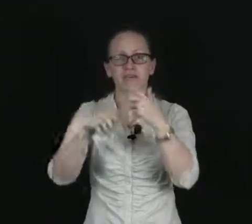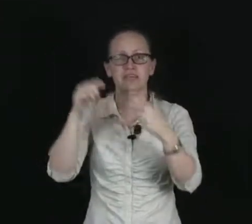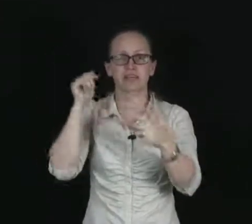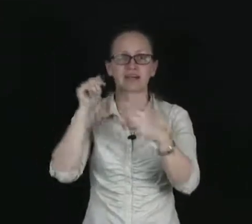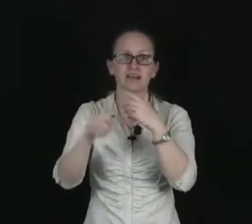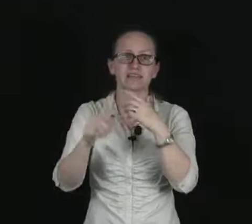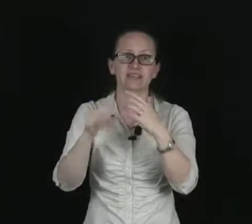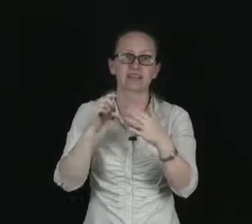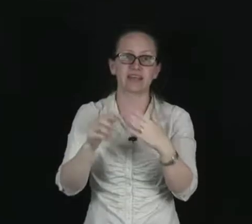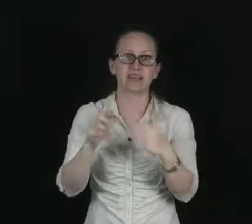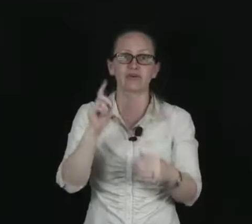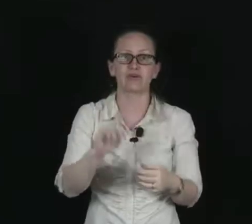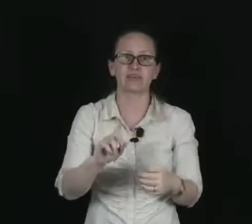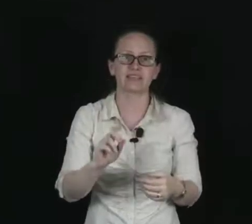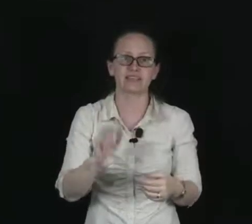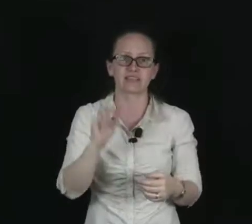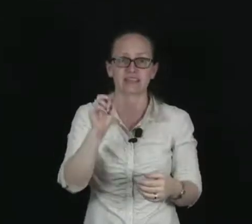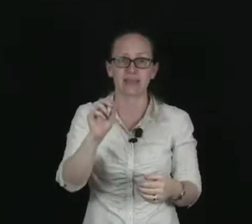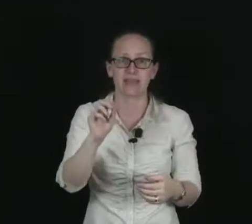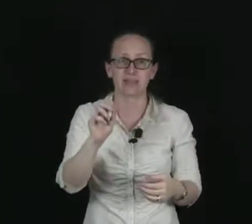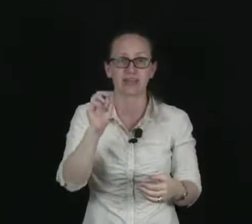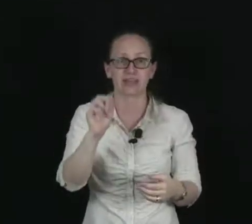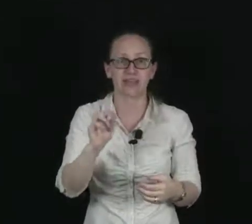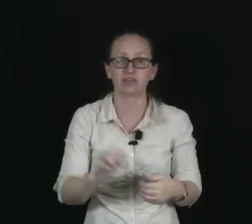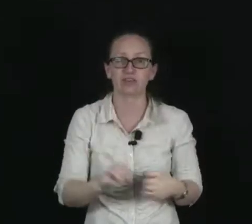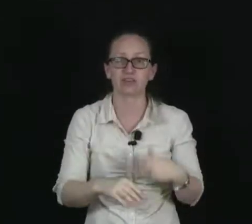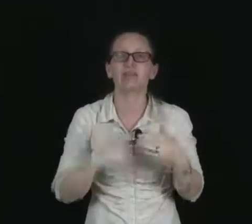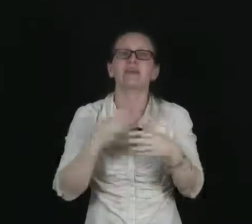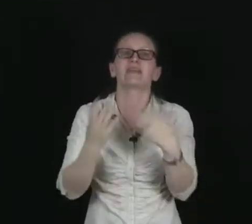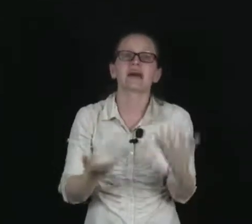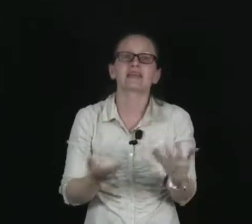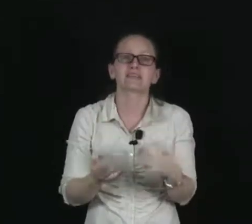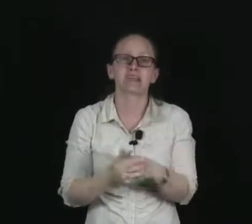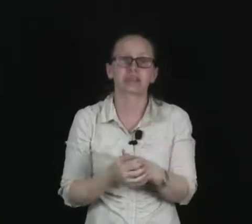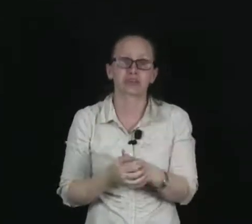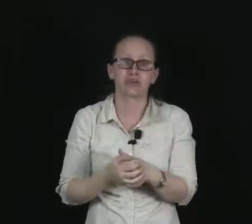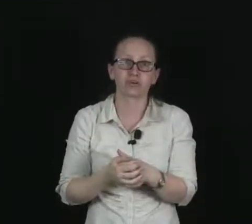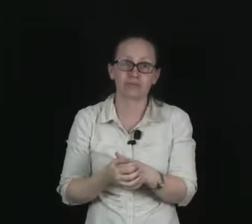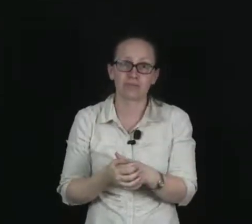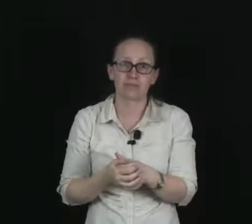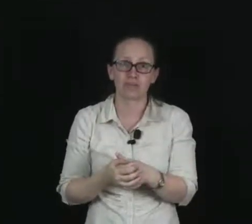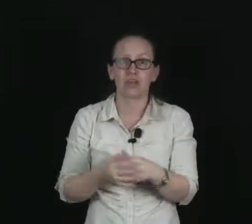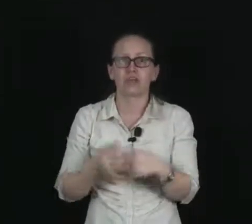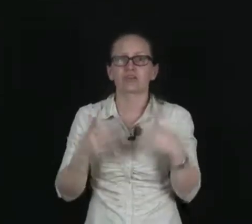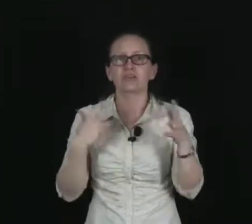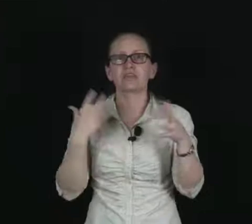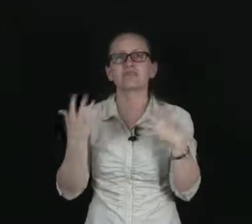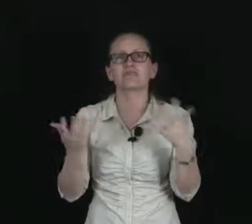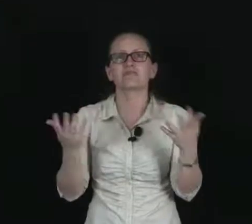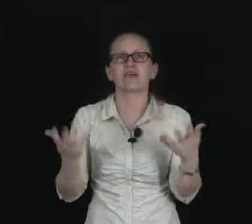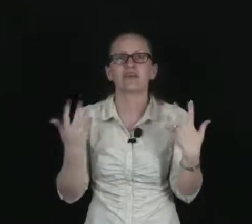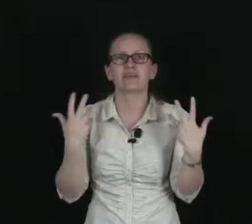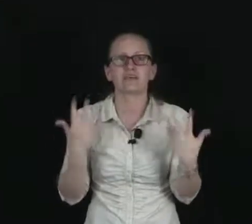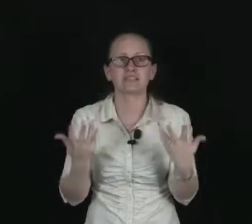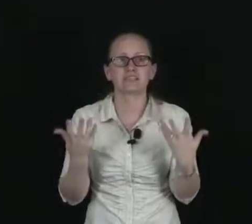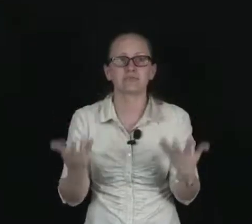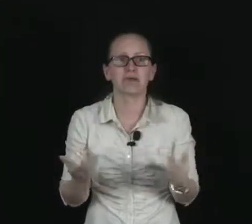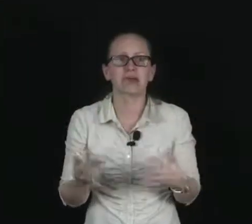these targeted rays all hitting the same location, that starts to cause damage. So this is a very effective way